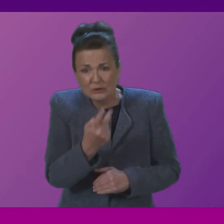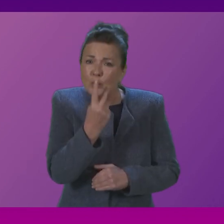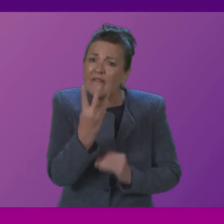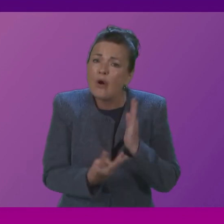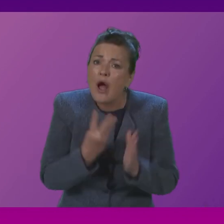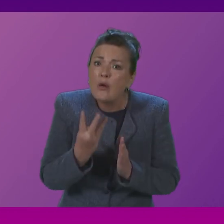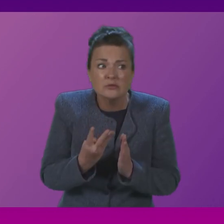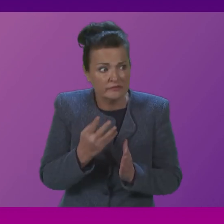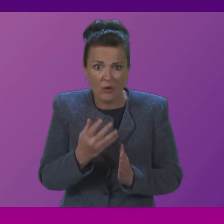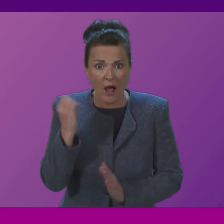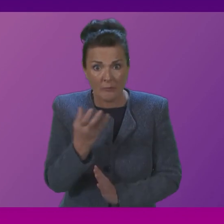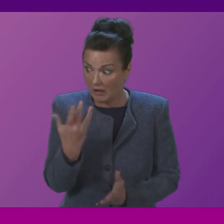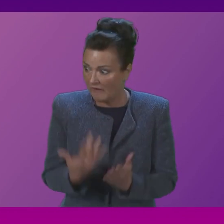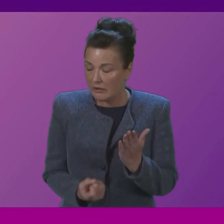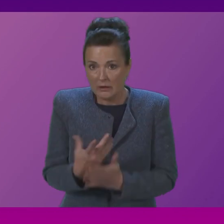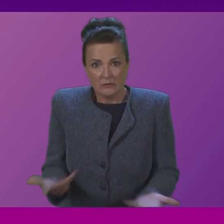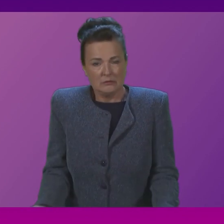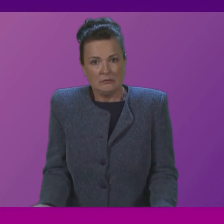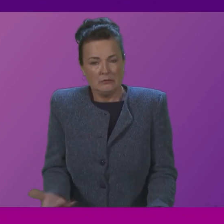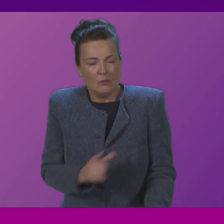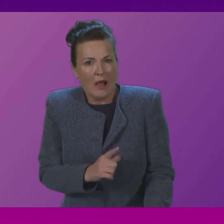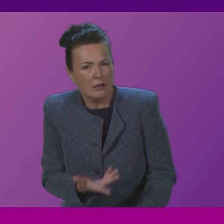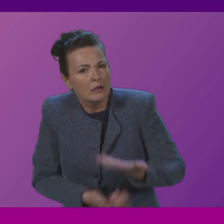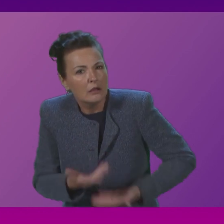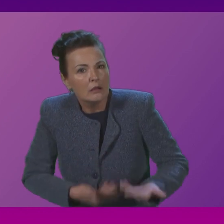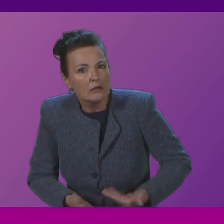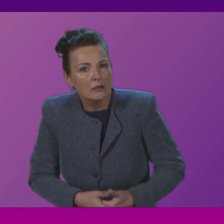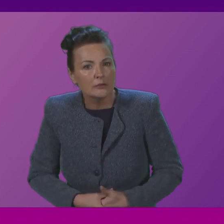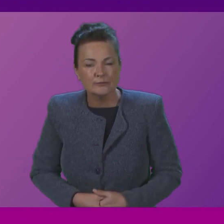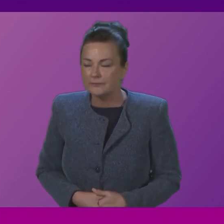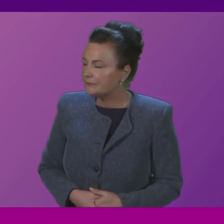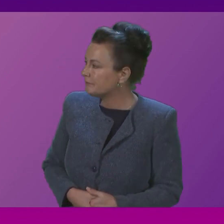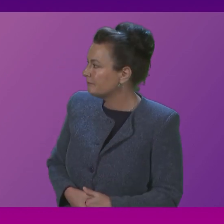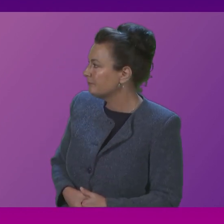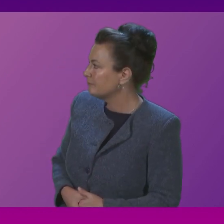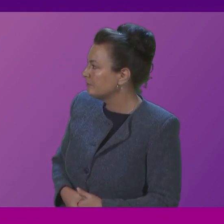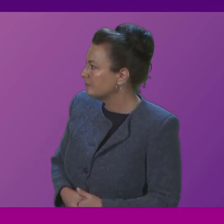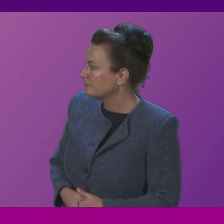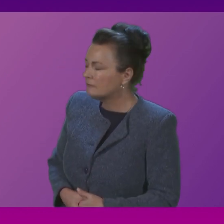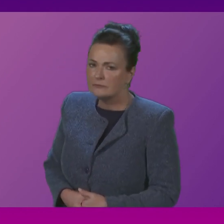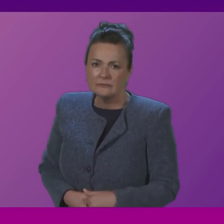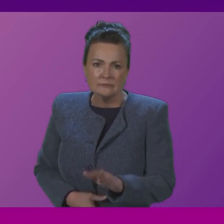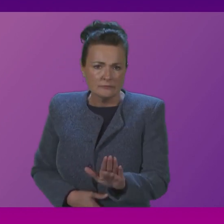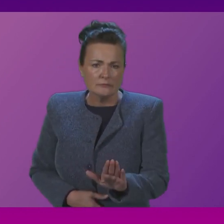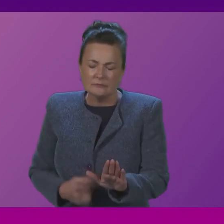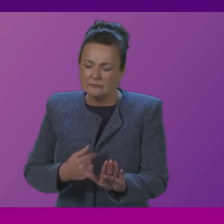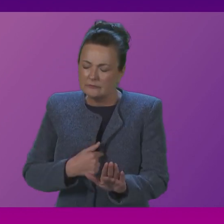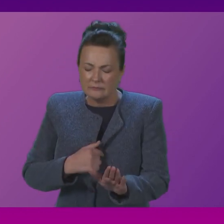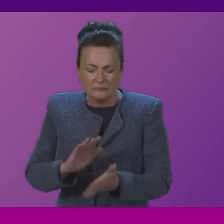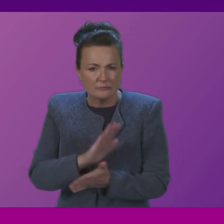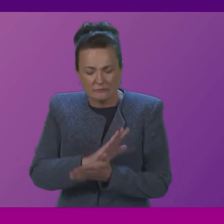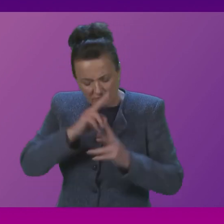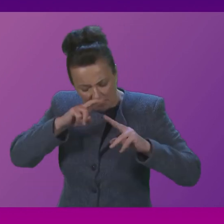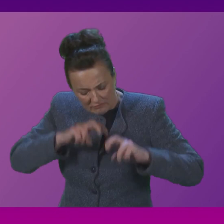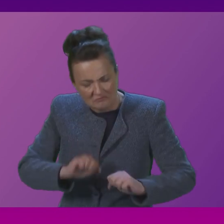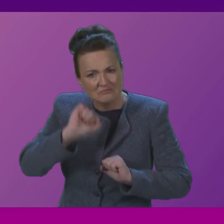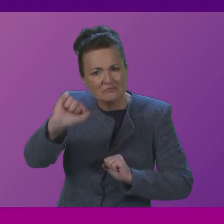up? First Minister. Obviously, I'm happy to look into Katrina's experience. Nobody should wait that length of time for an ambulance,